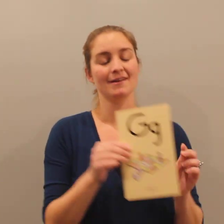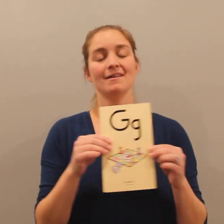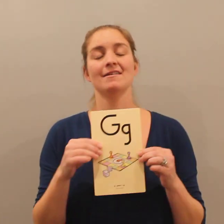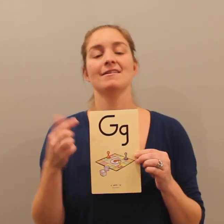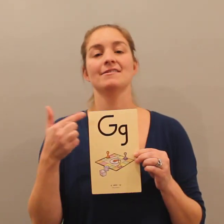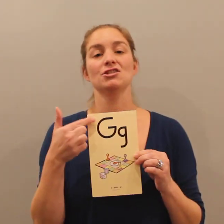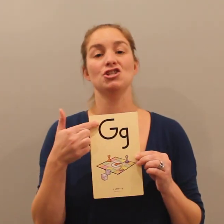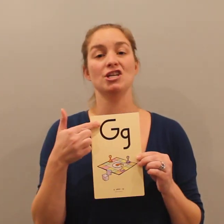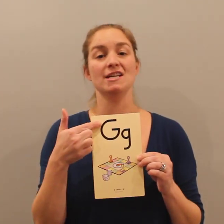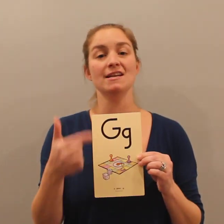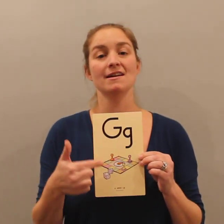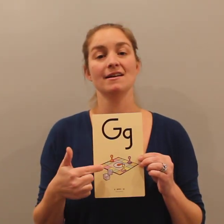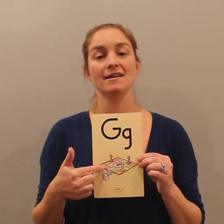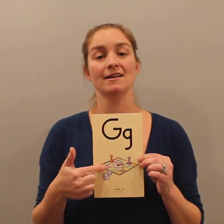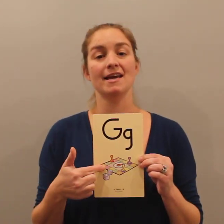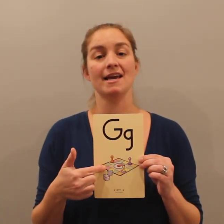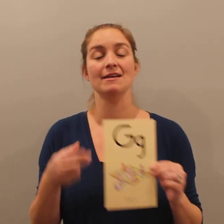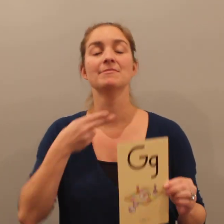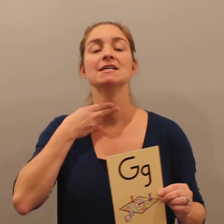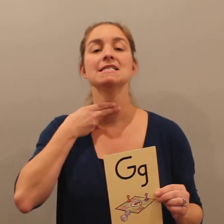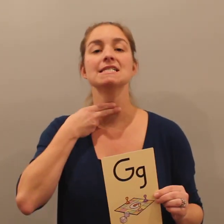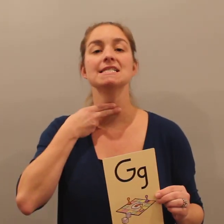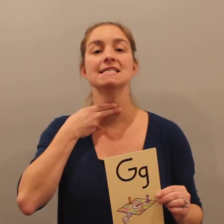G, game, g.